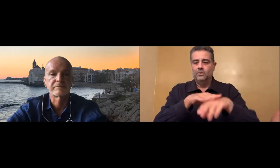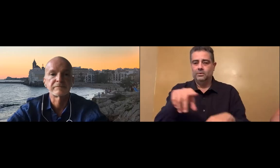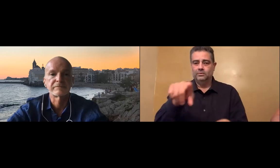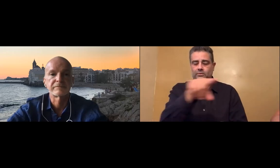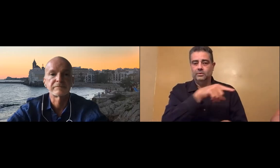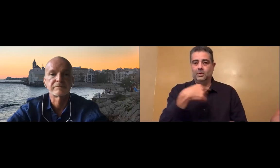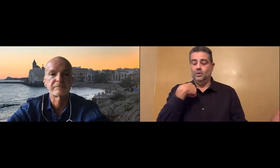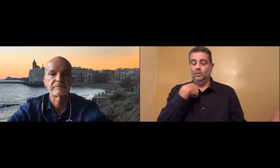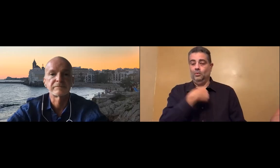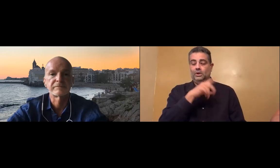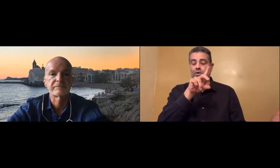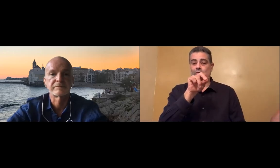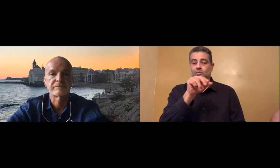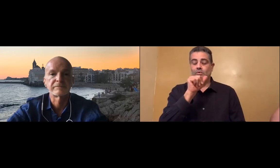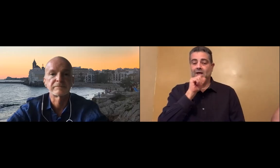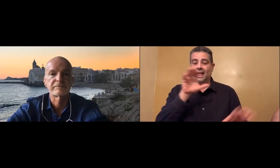me what I'm seeing.